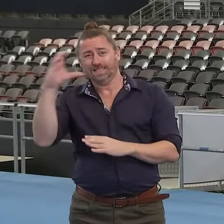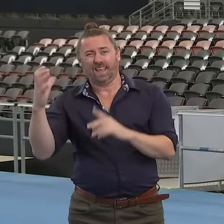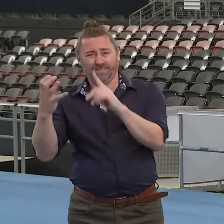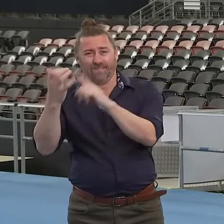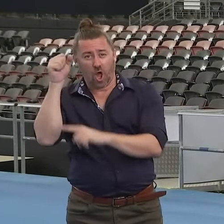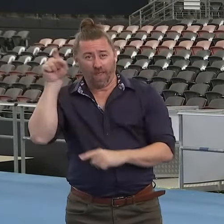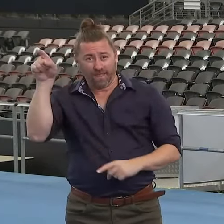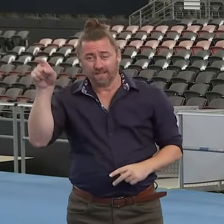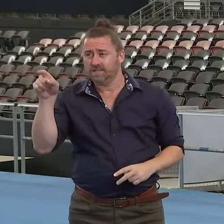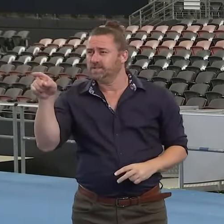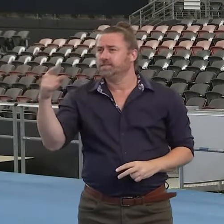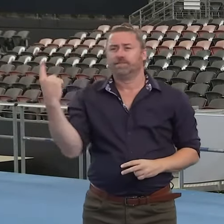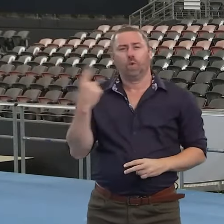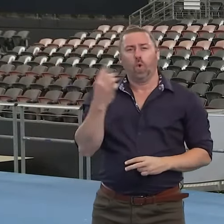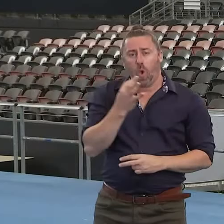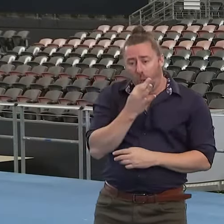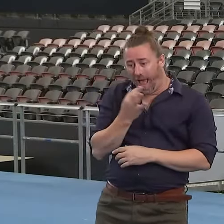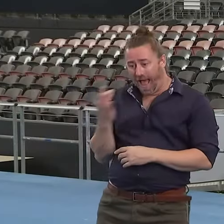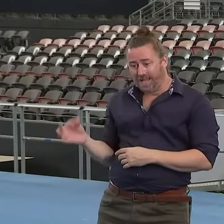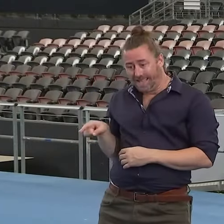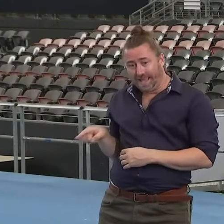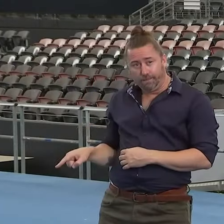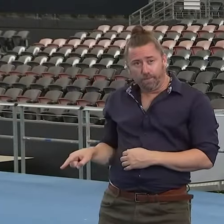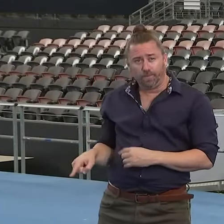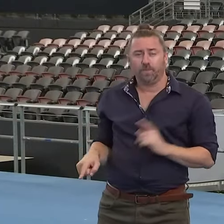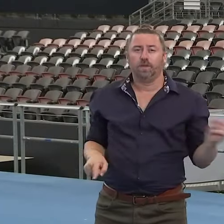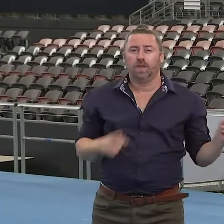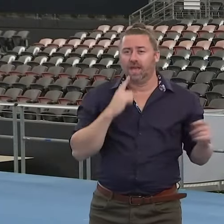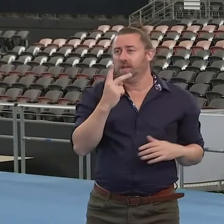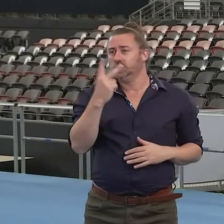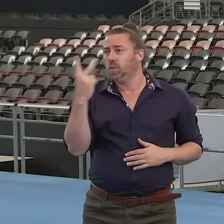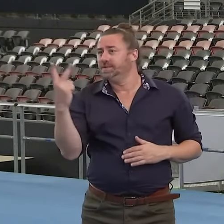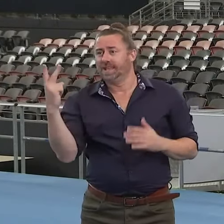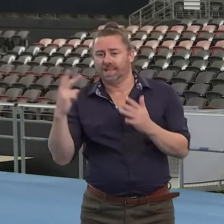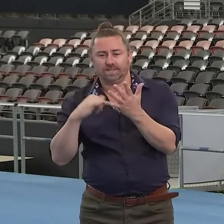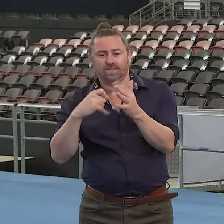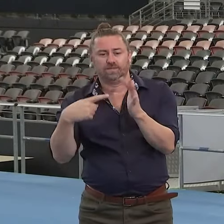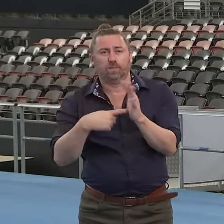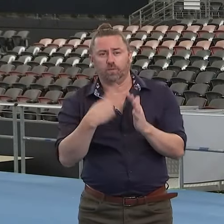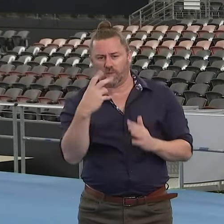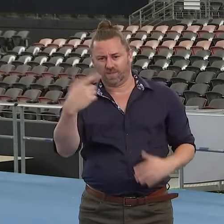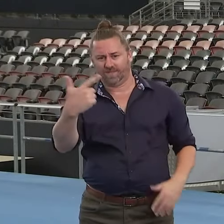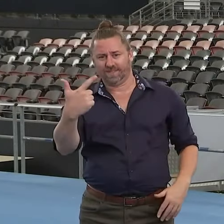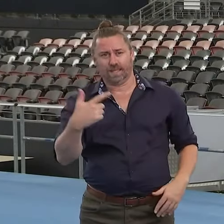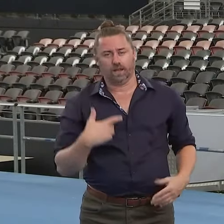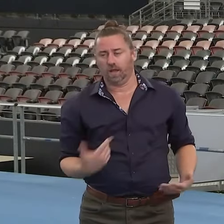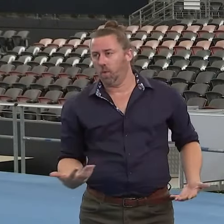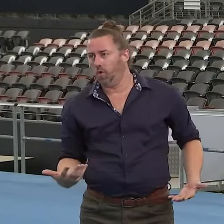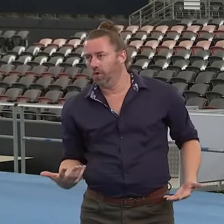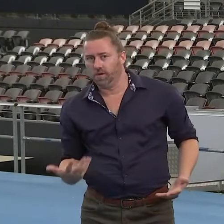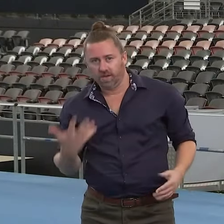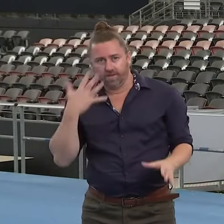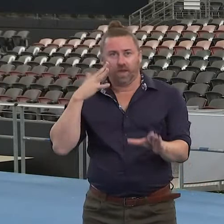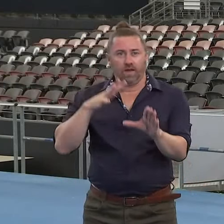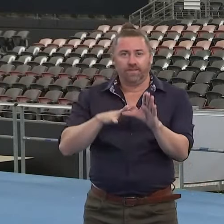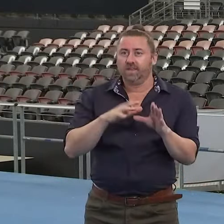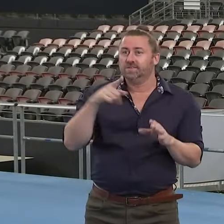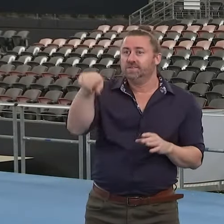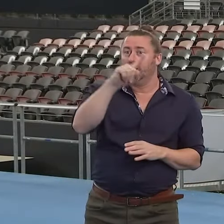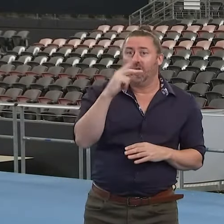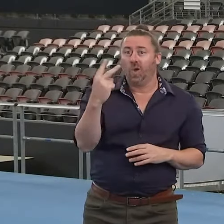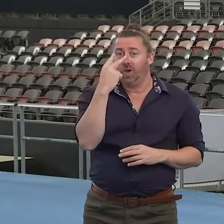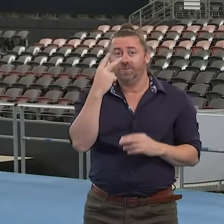was the 22nd of September 2017. Let me be very clear to all of our online